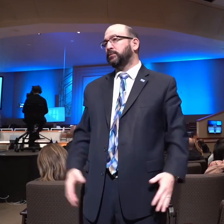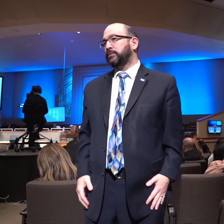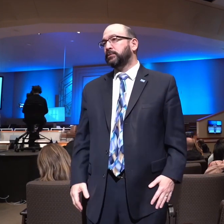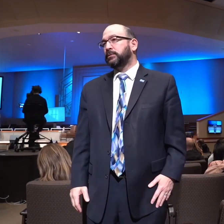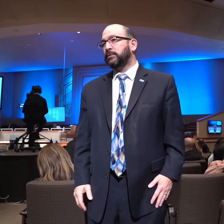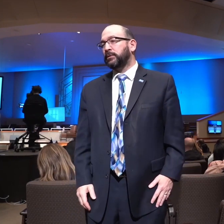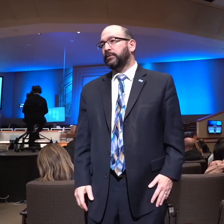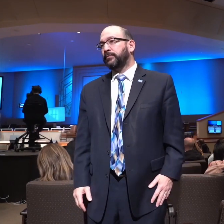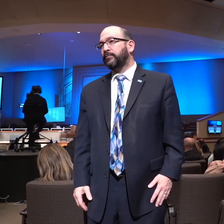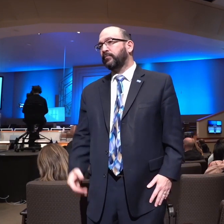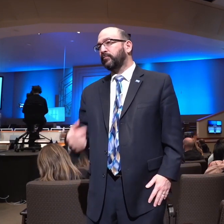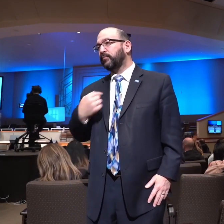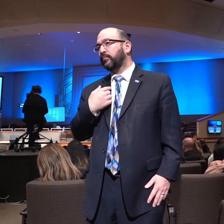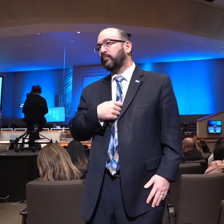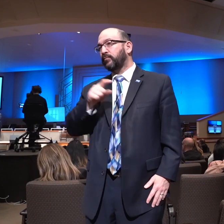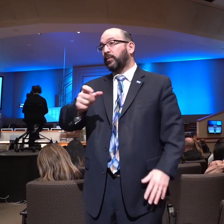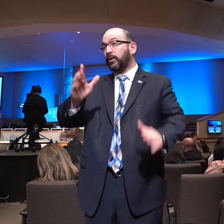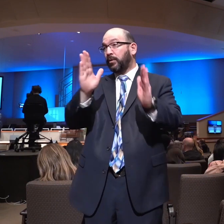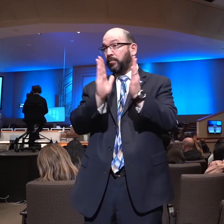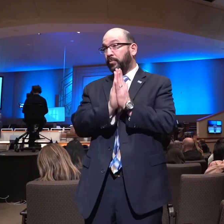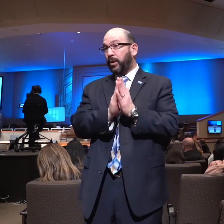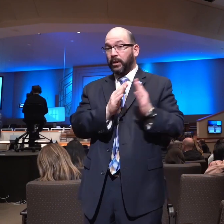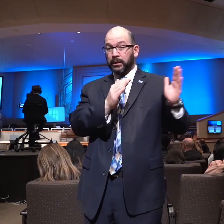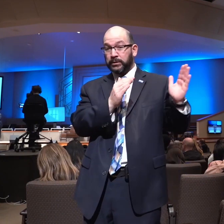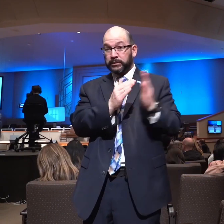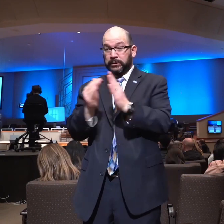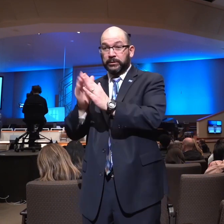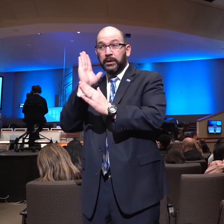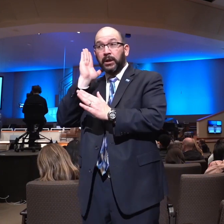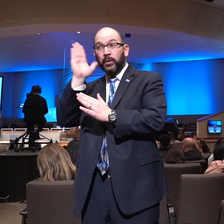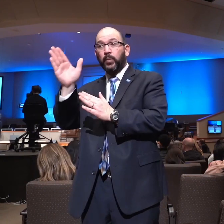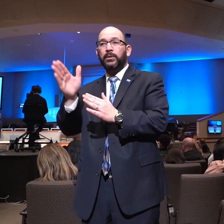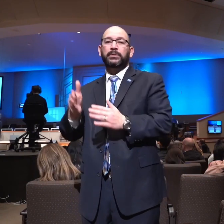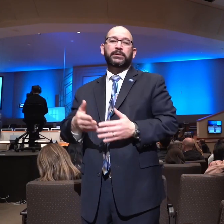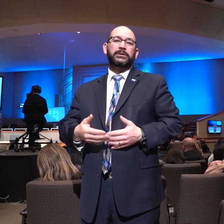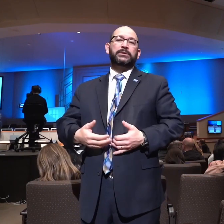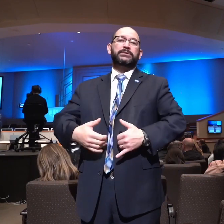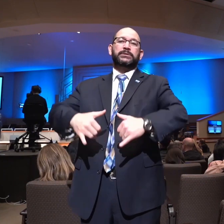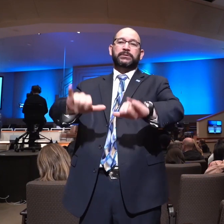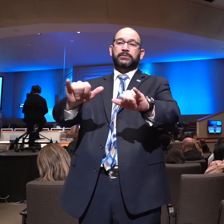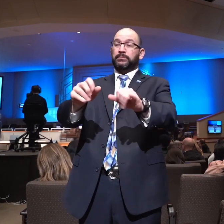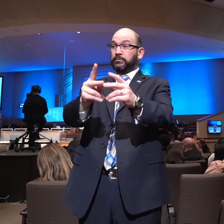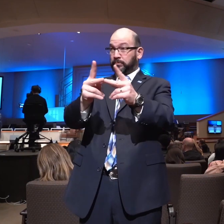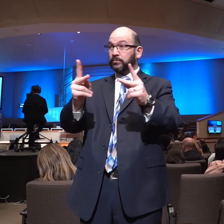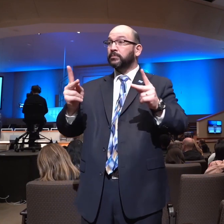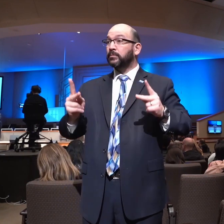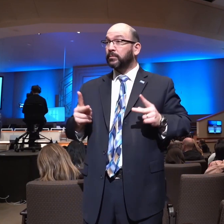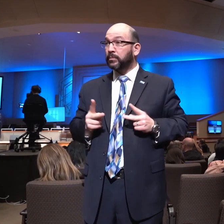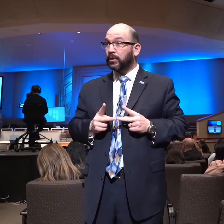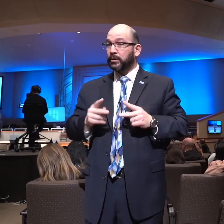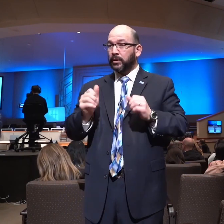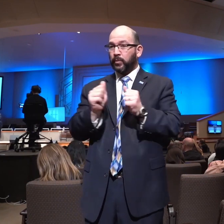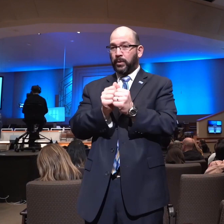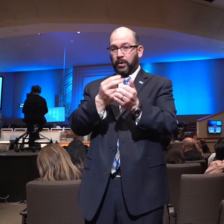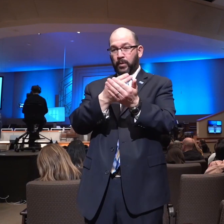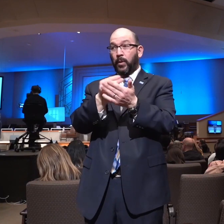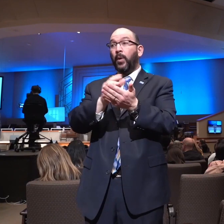We need to pray that our city would remain a place with godliness and a place with